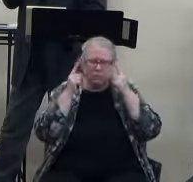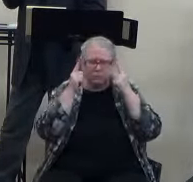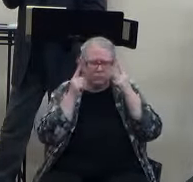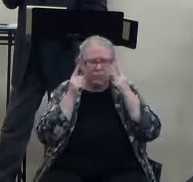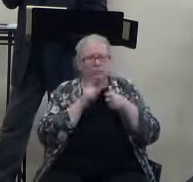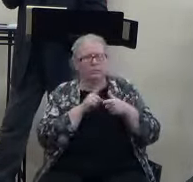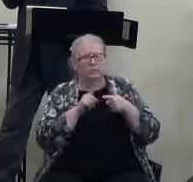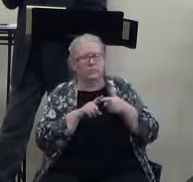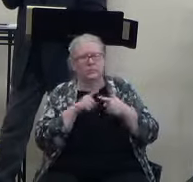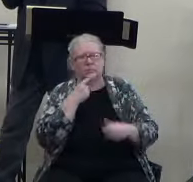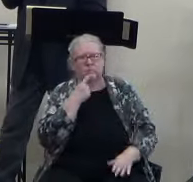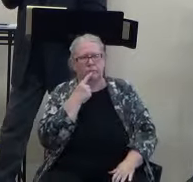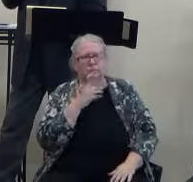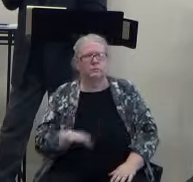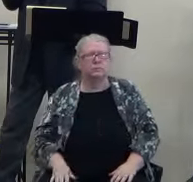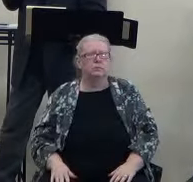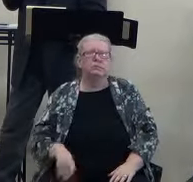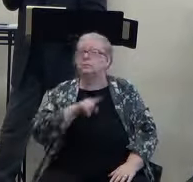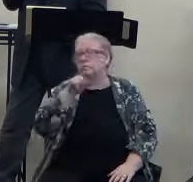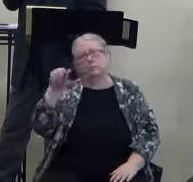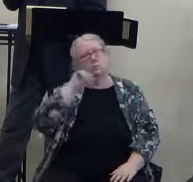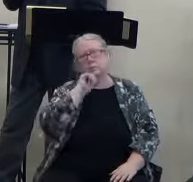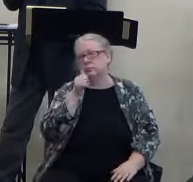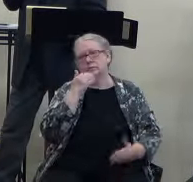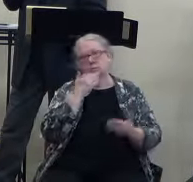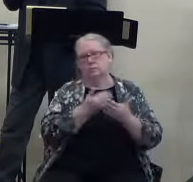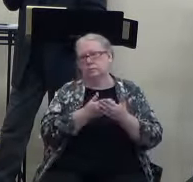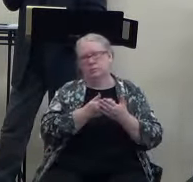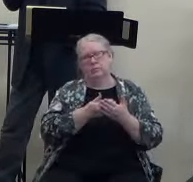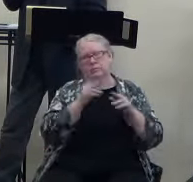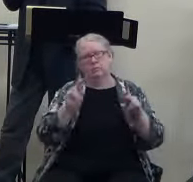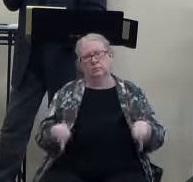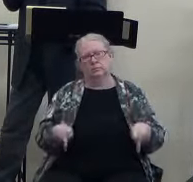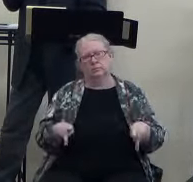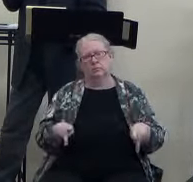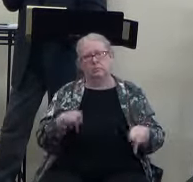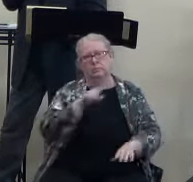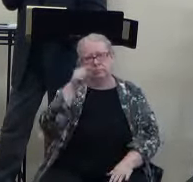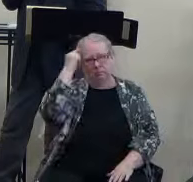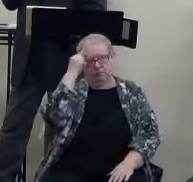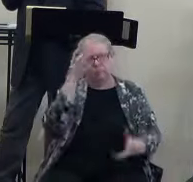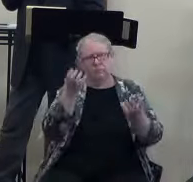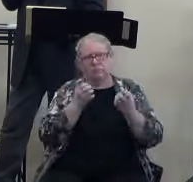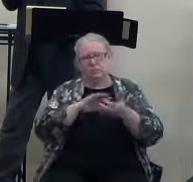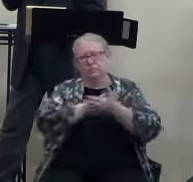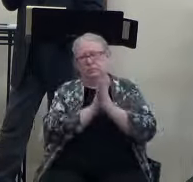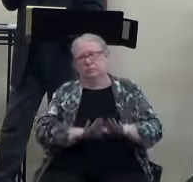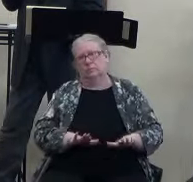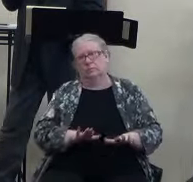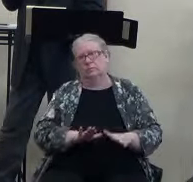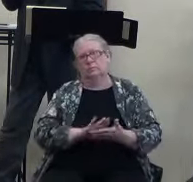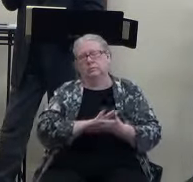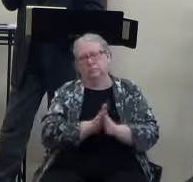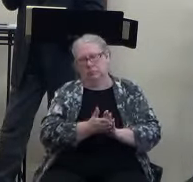And then he said, you're not as good a man as you think you want to be. You're as good a